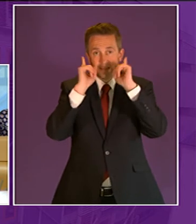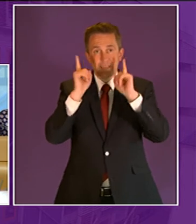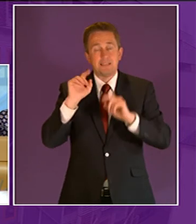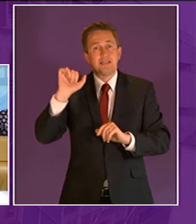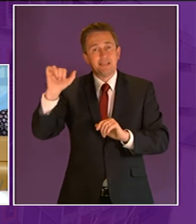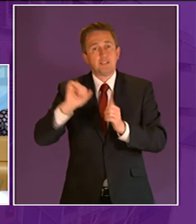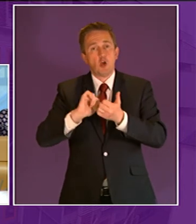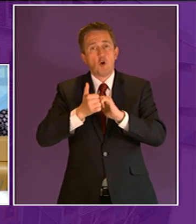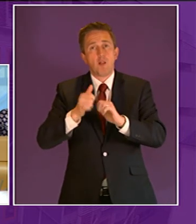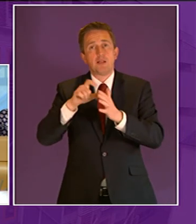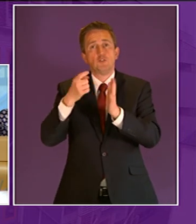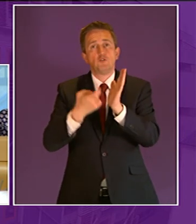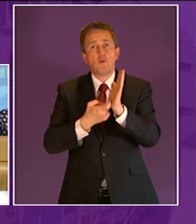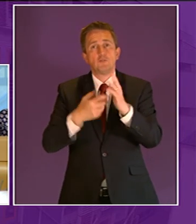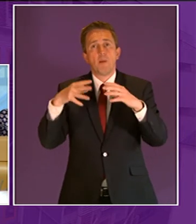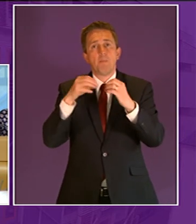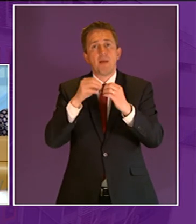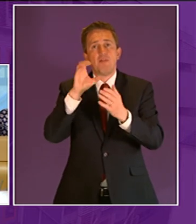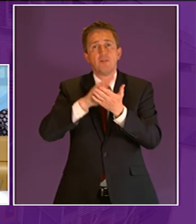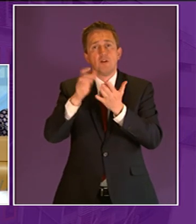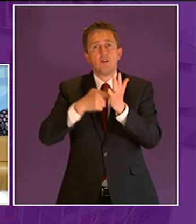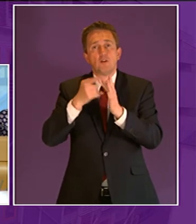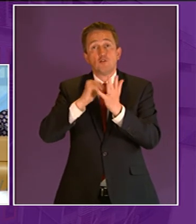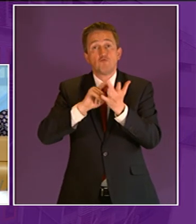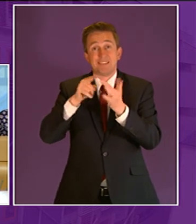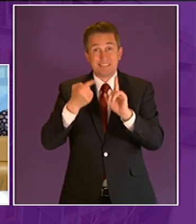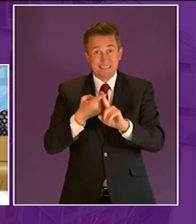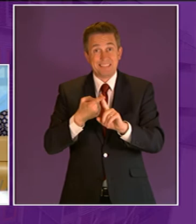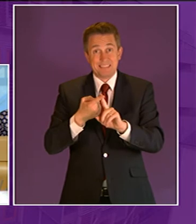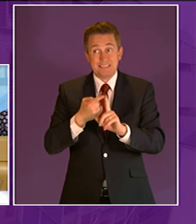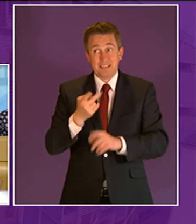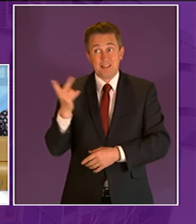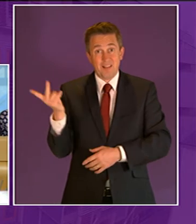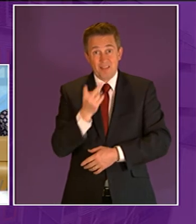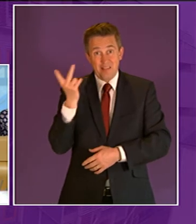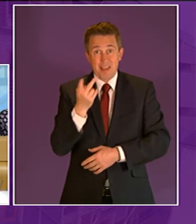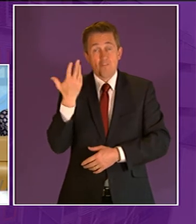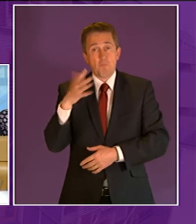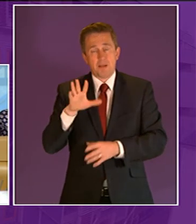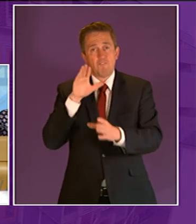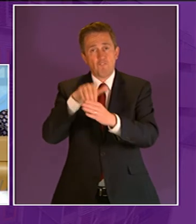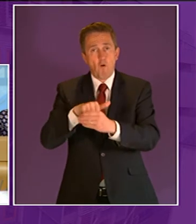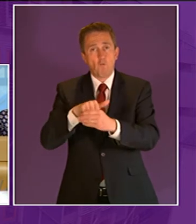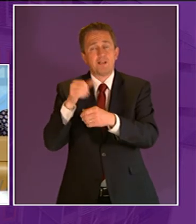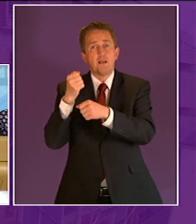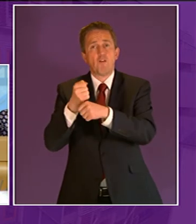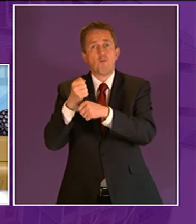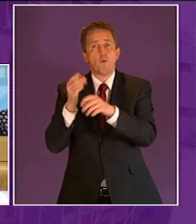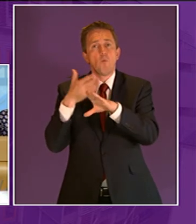dr beth christie and they have for a number of years not only been serving on ministerial work groups but clearly